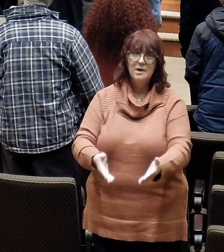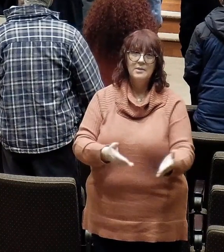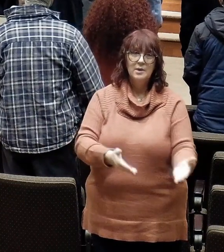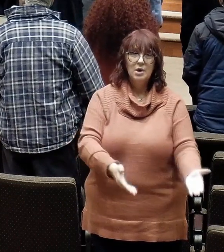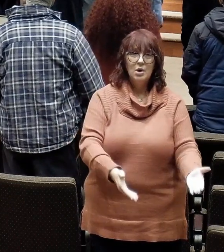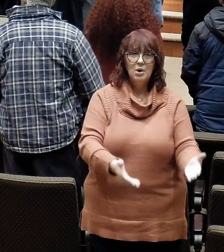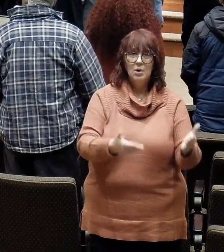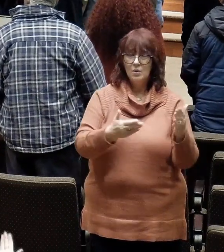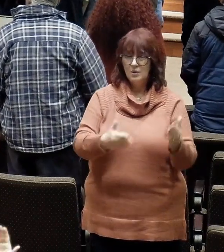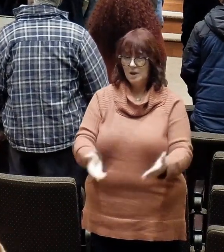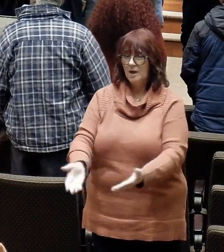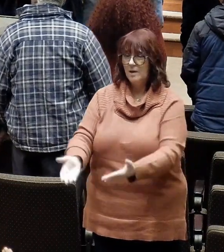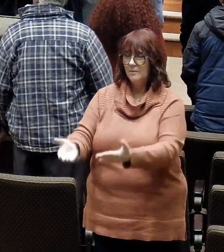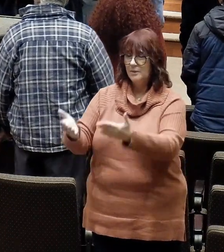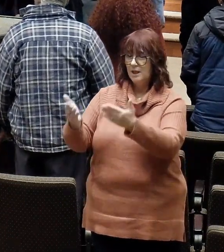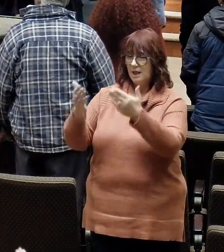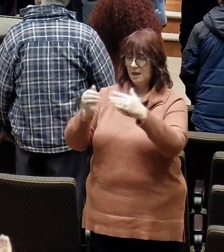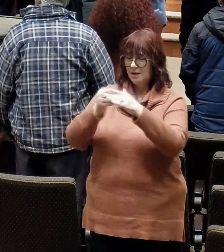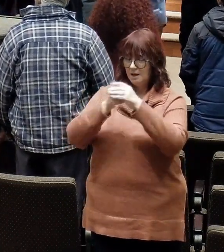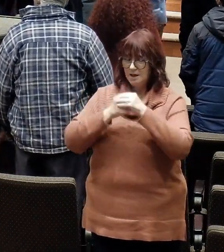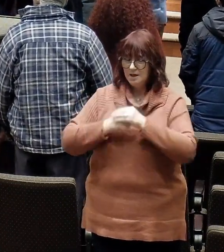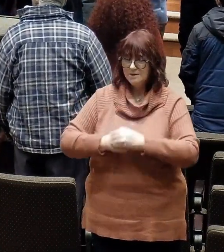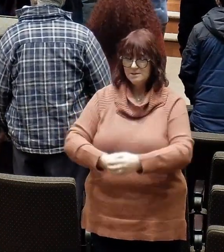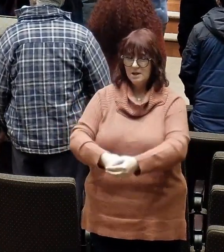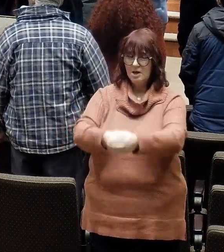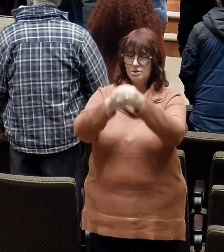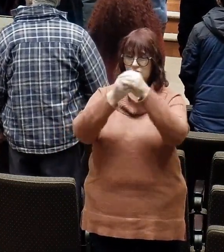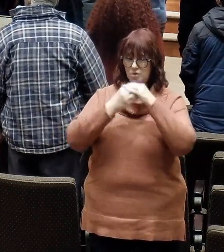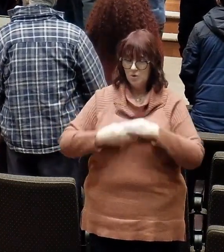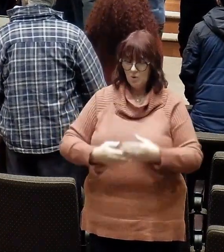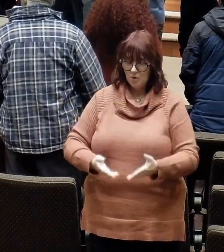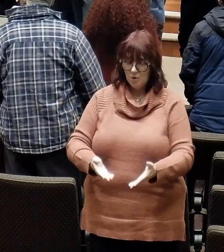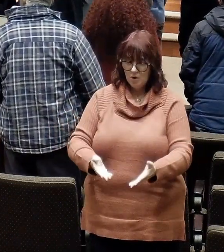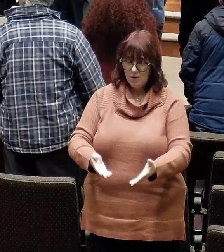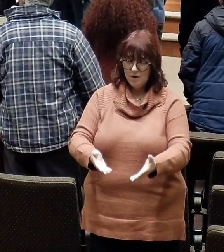come, let us adore Him,